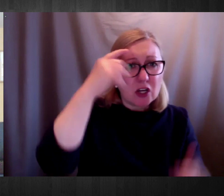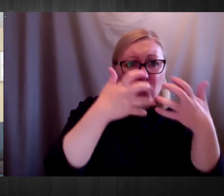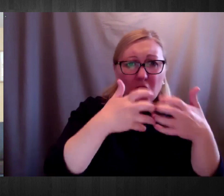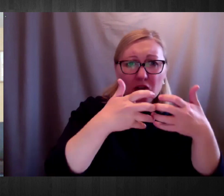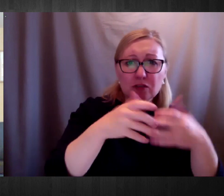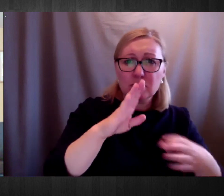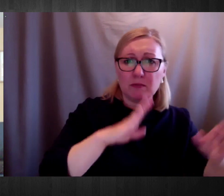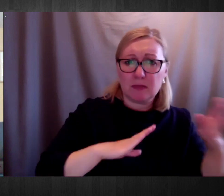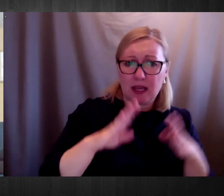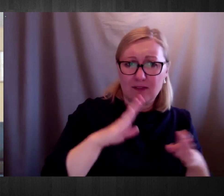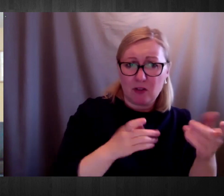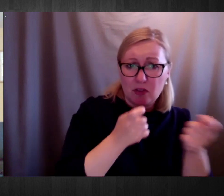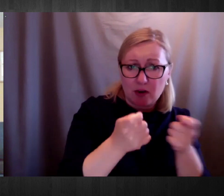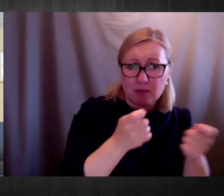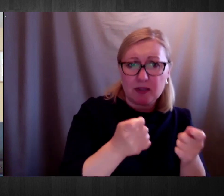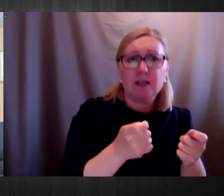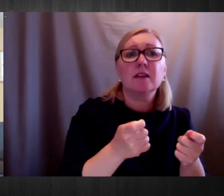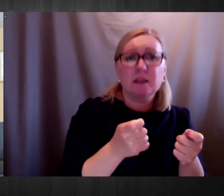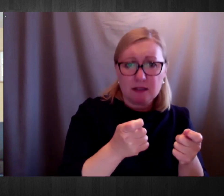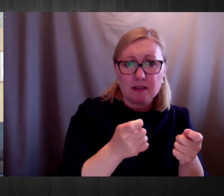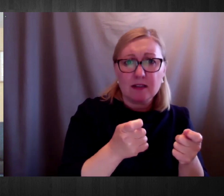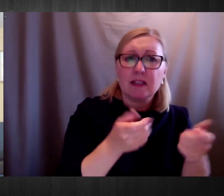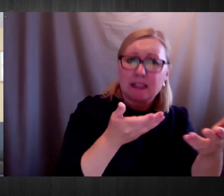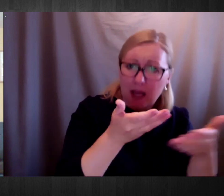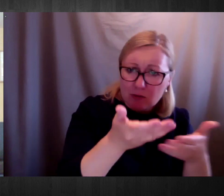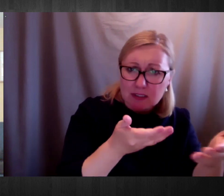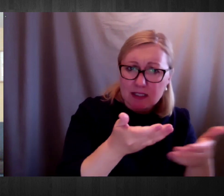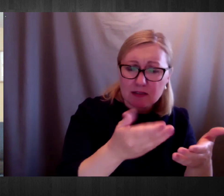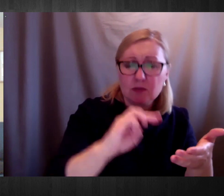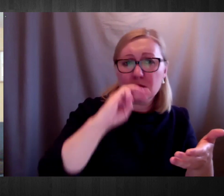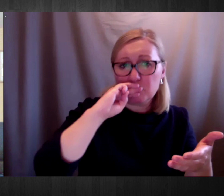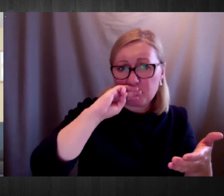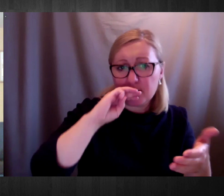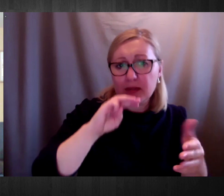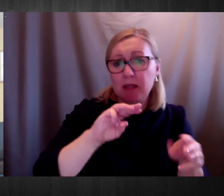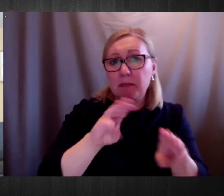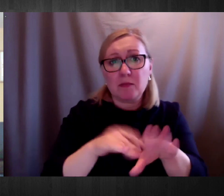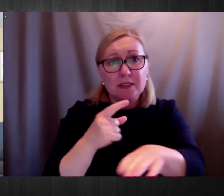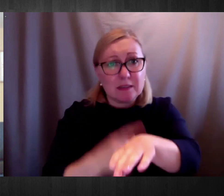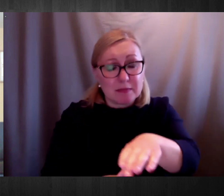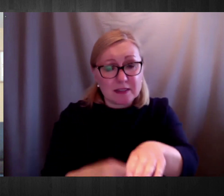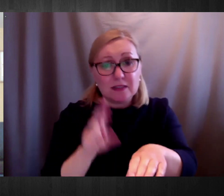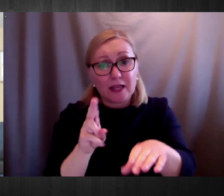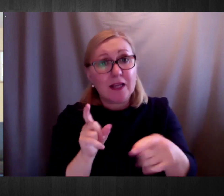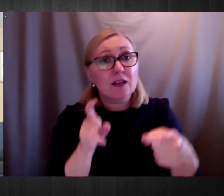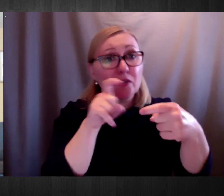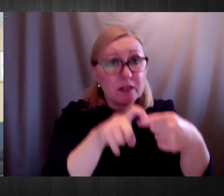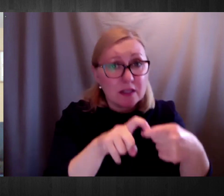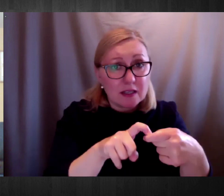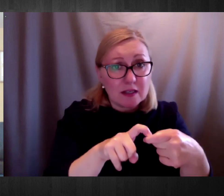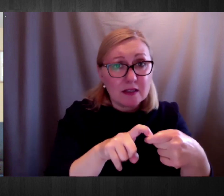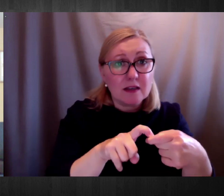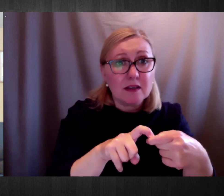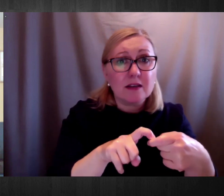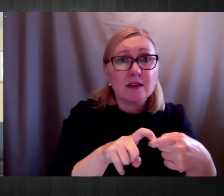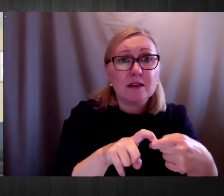cognitive behavioural therapy counting, where members and participants were